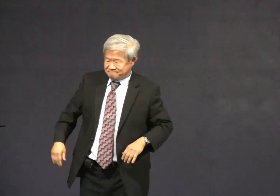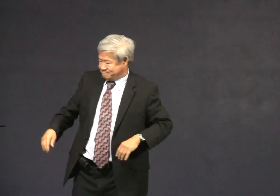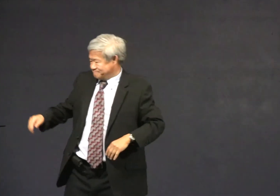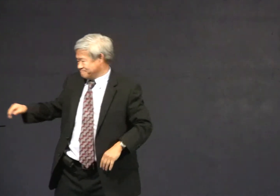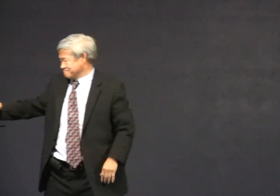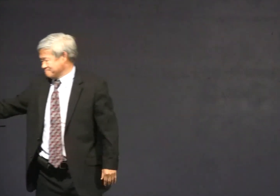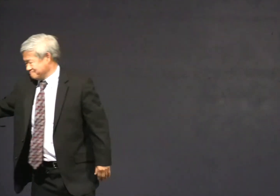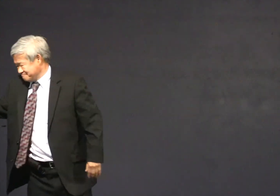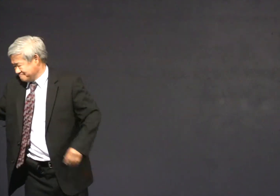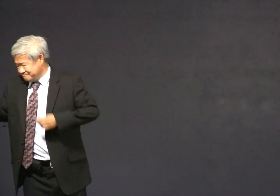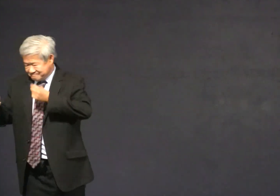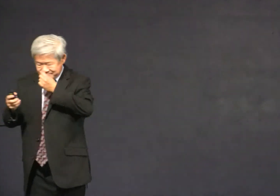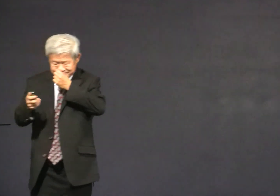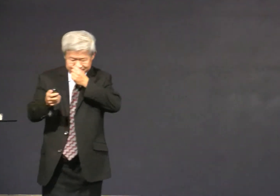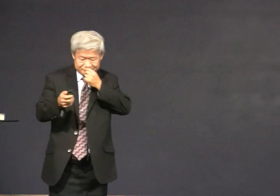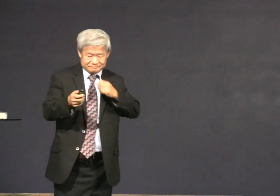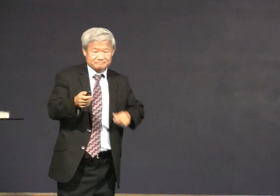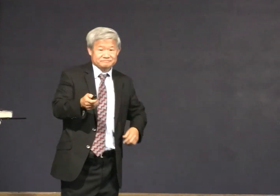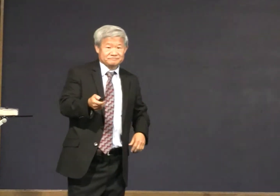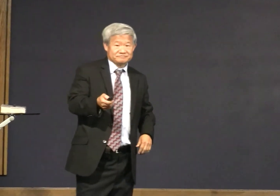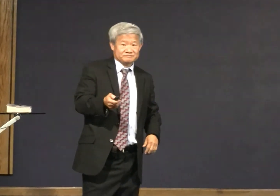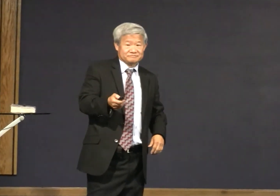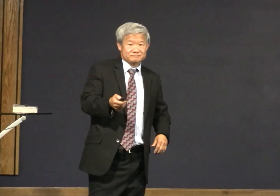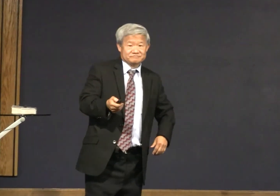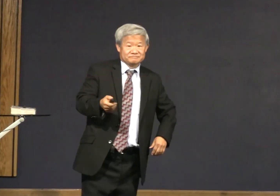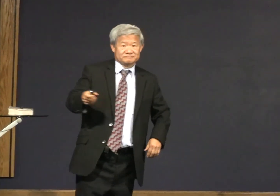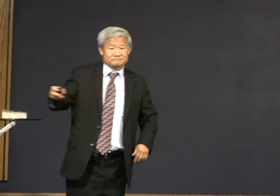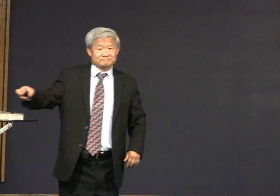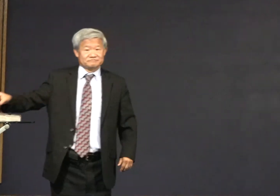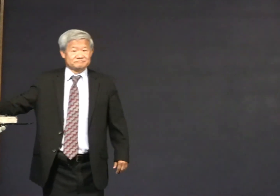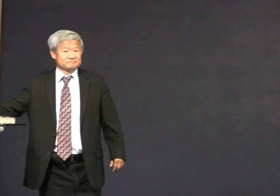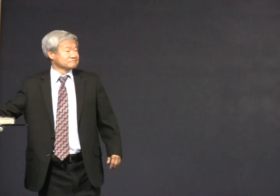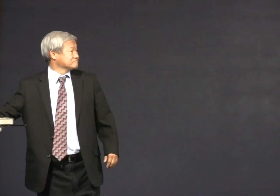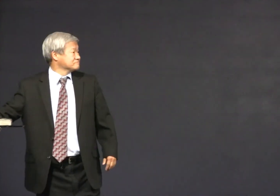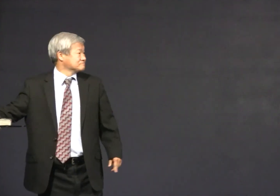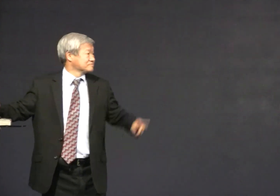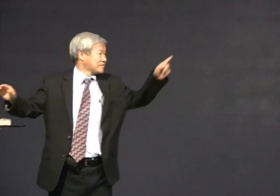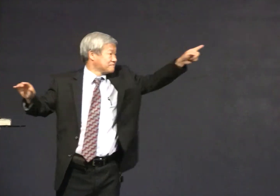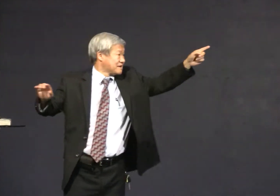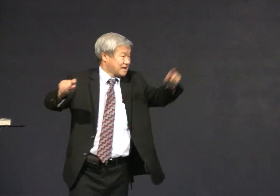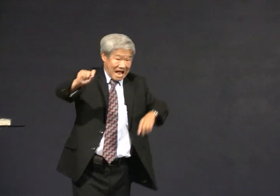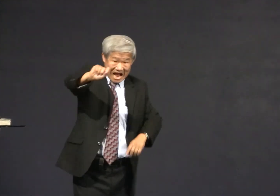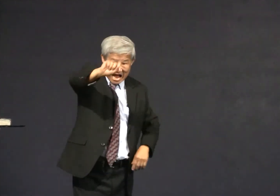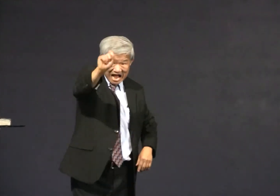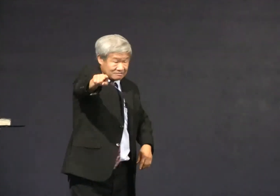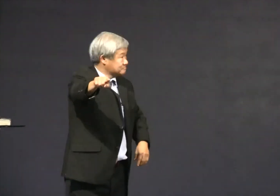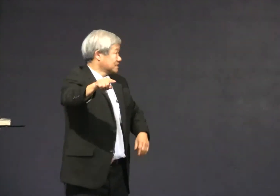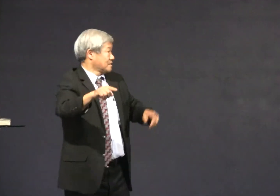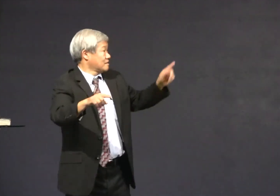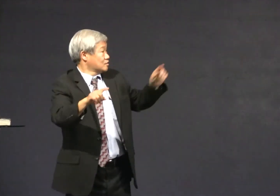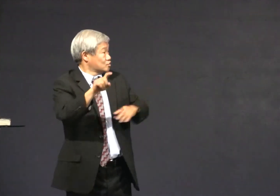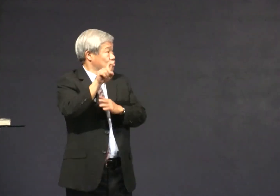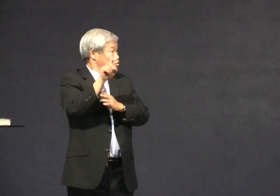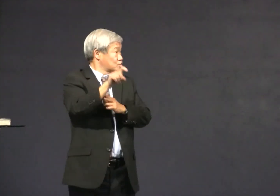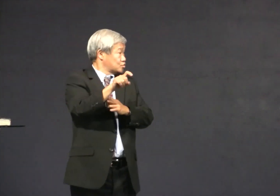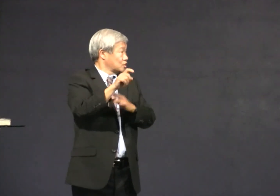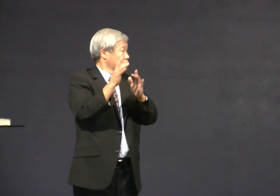it's as if Satan was laughing in God and see I won so the question